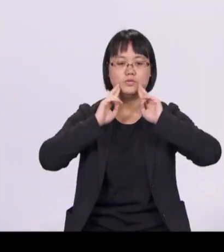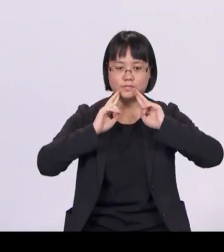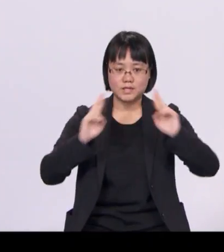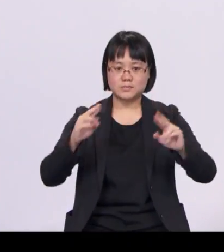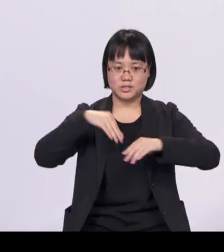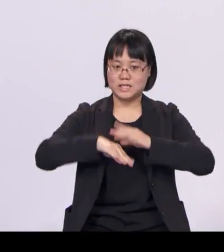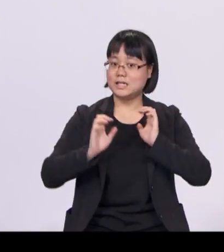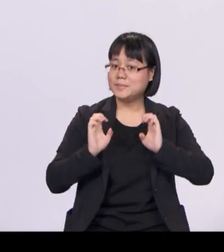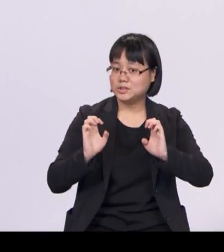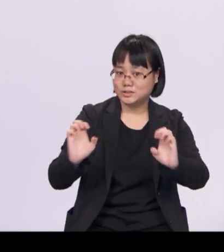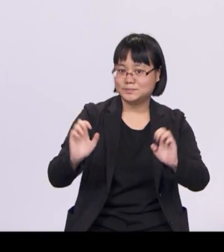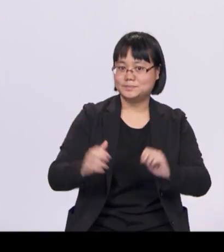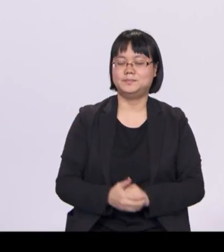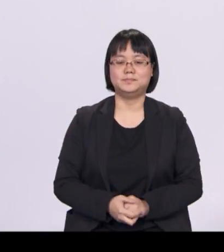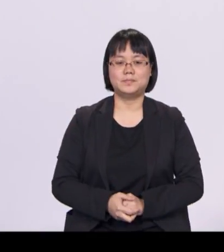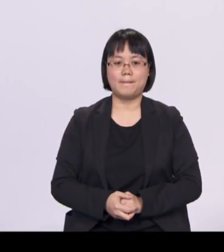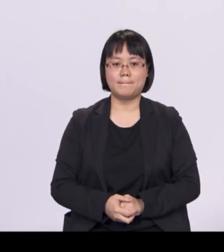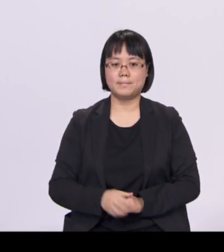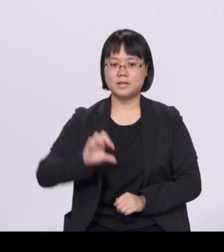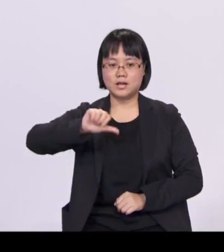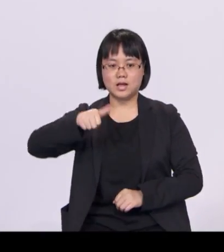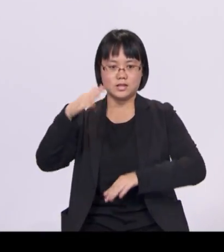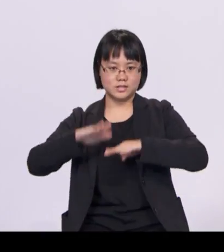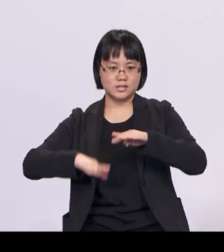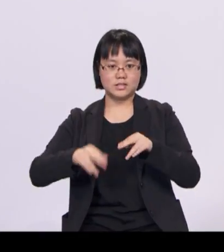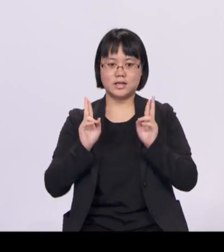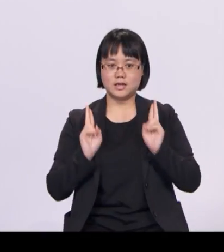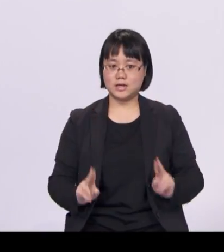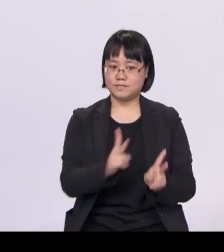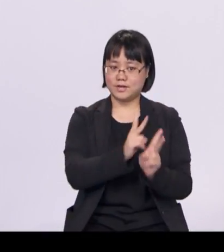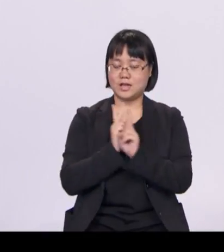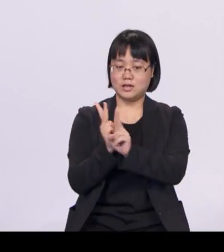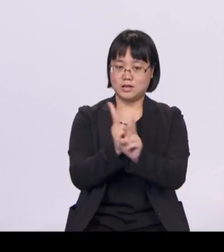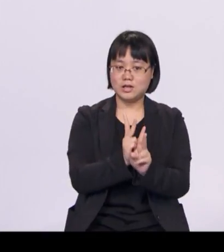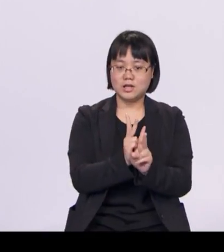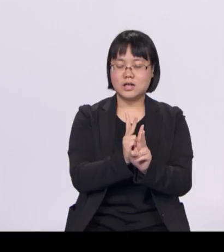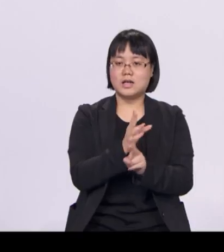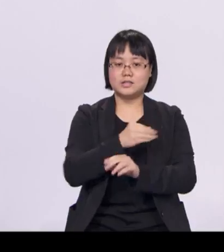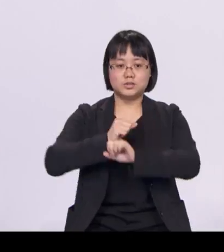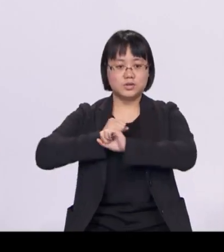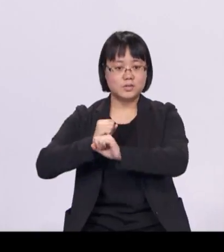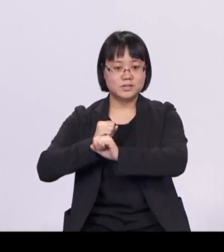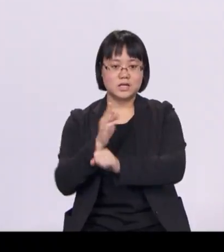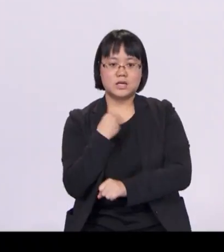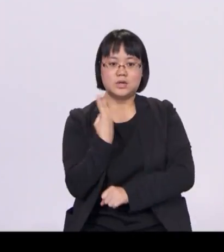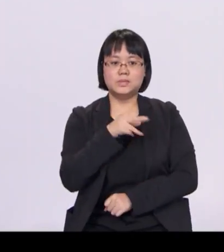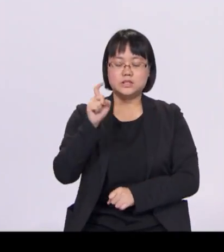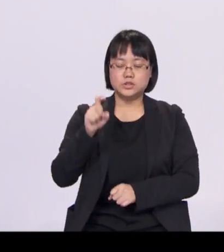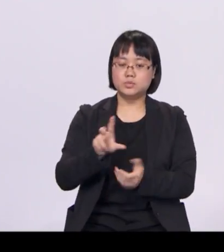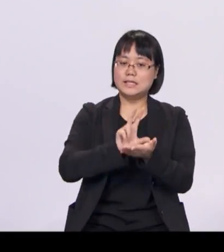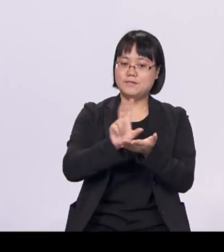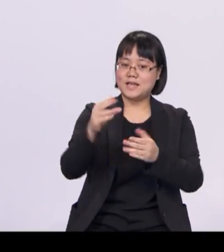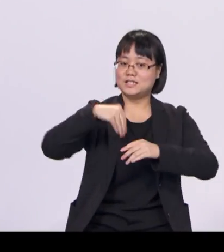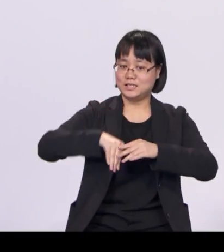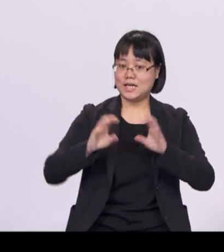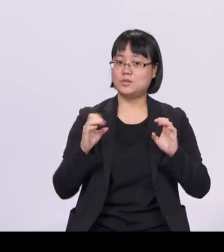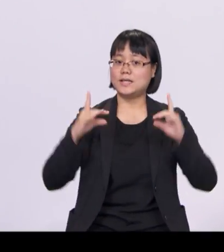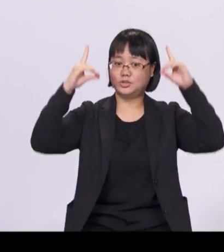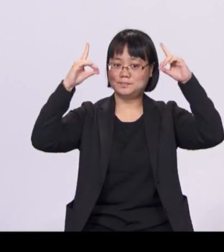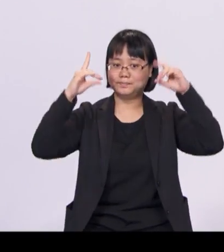Besides healthcare infrastructure and security, we also have to sustain our investments in education, to give our young a good